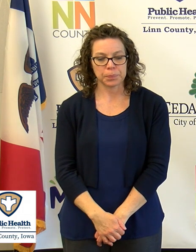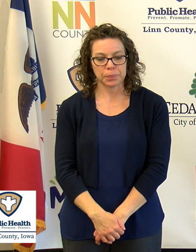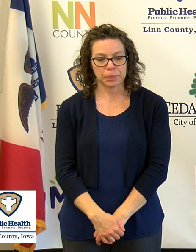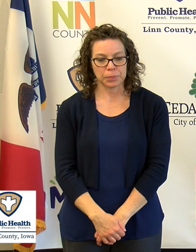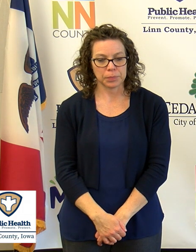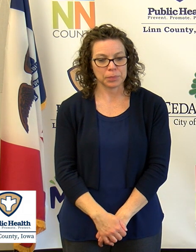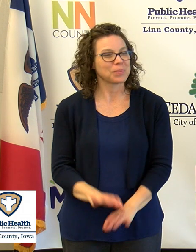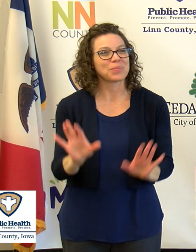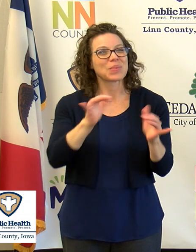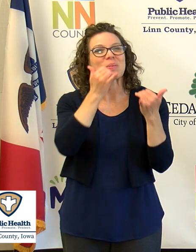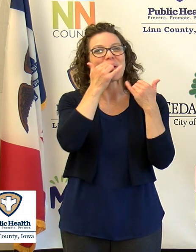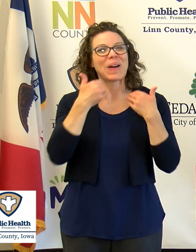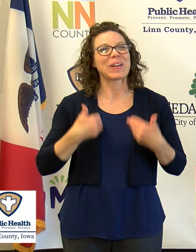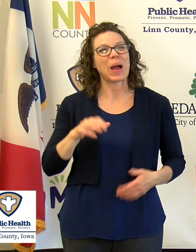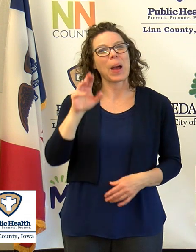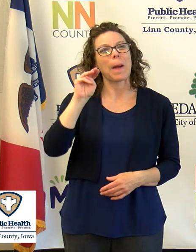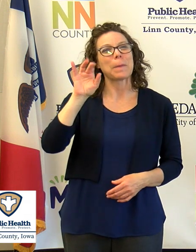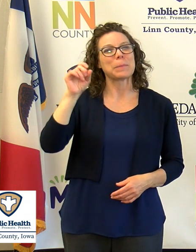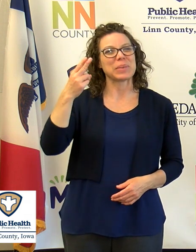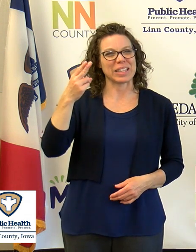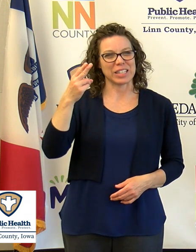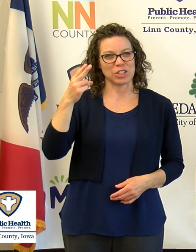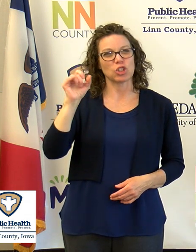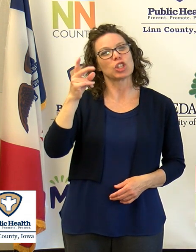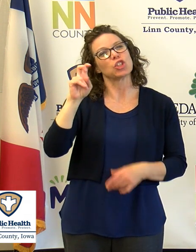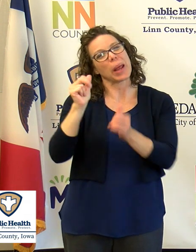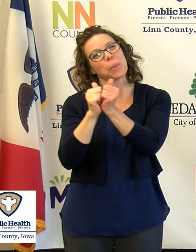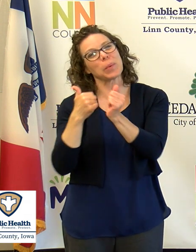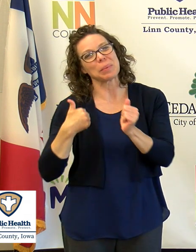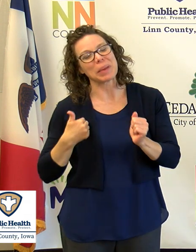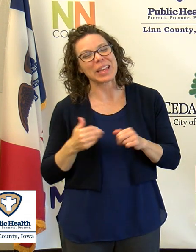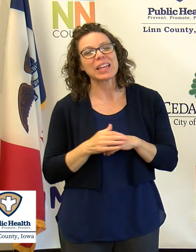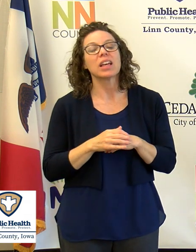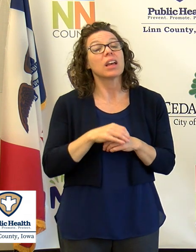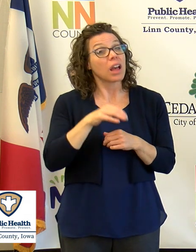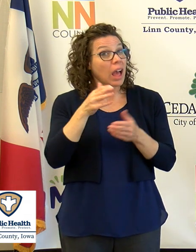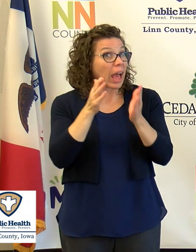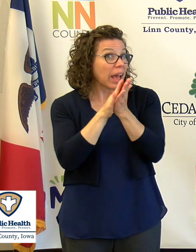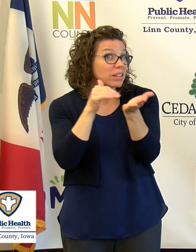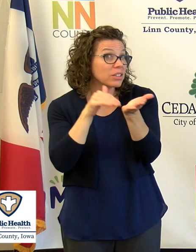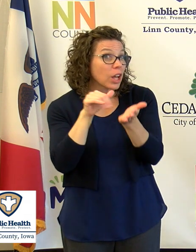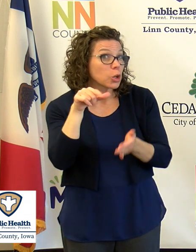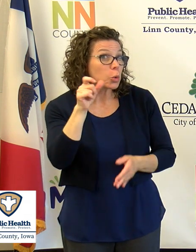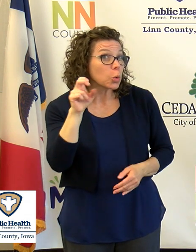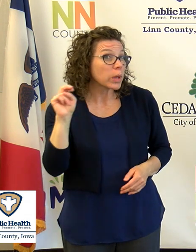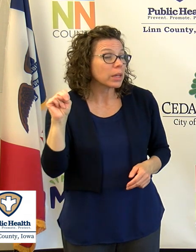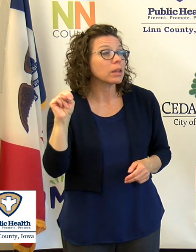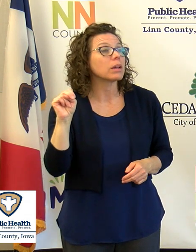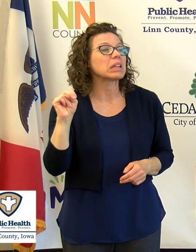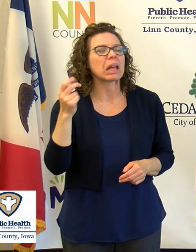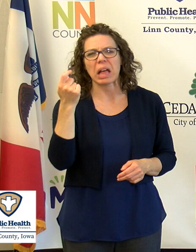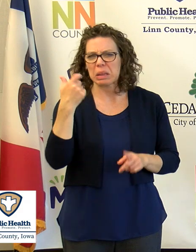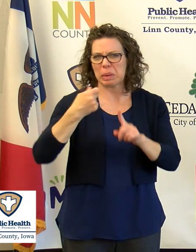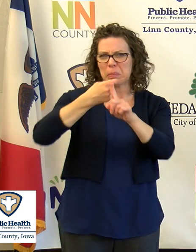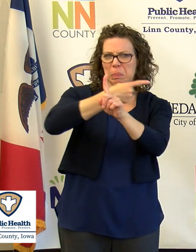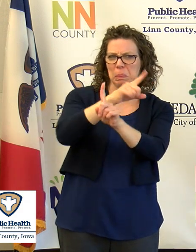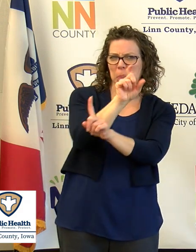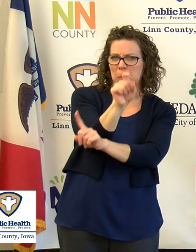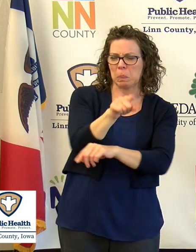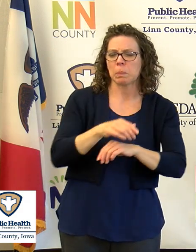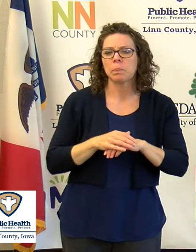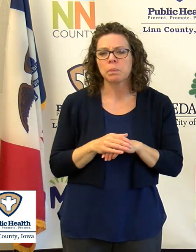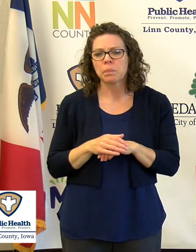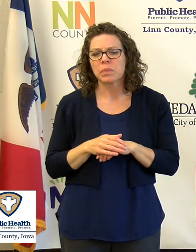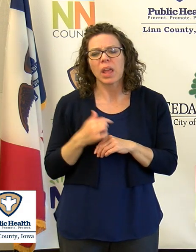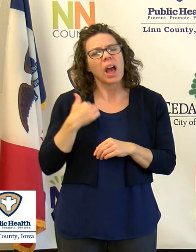Hi, this is actually Mitch Fick with Iowa News Now. Shannon's here as well. Dr. Quinn, this is a little off the beaten path, but I know that